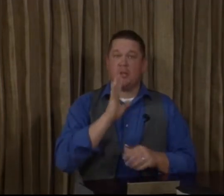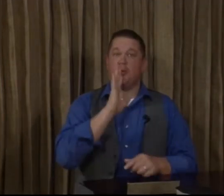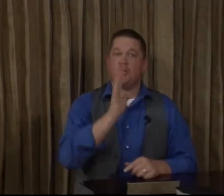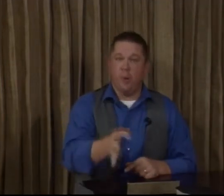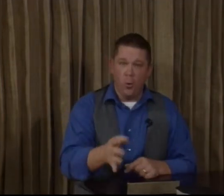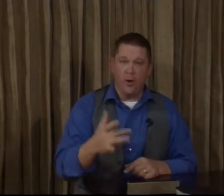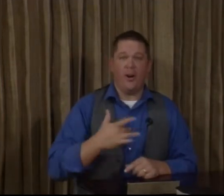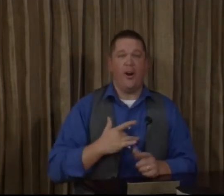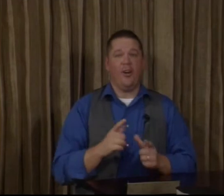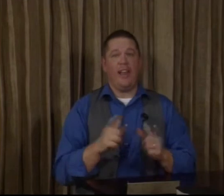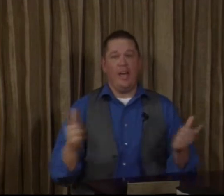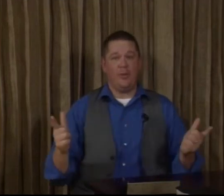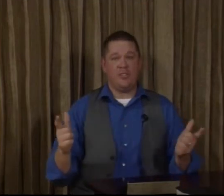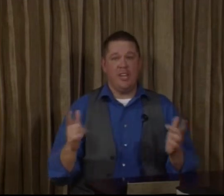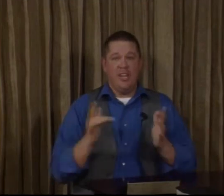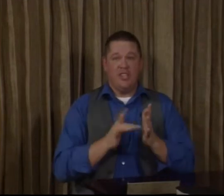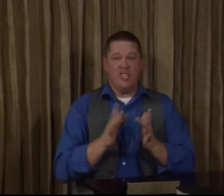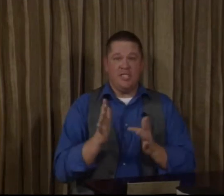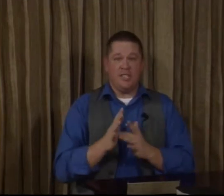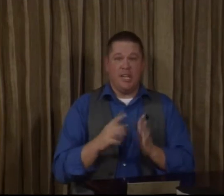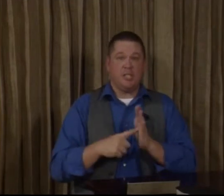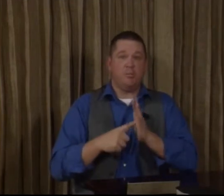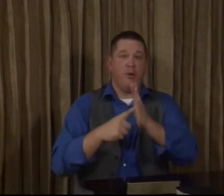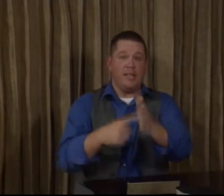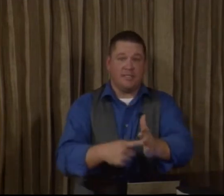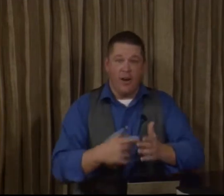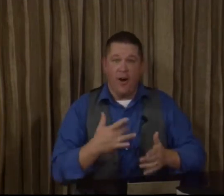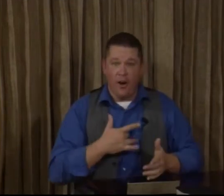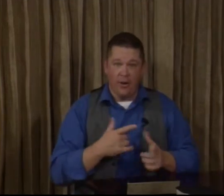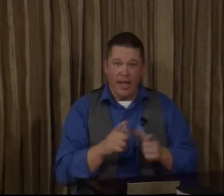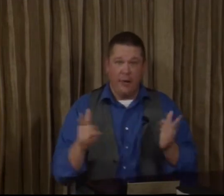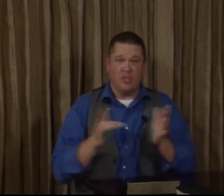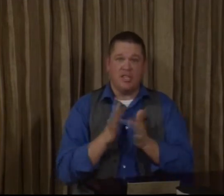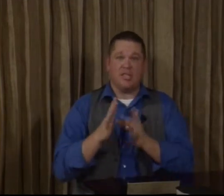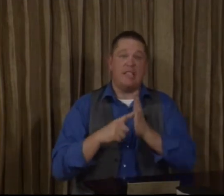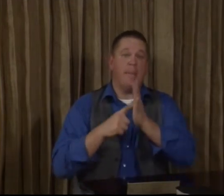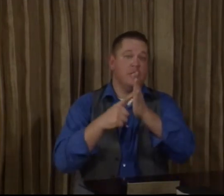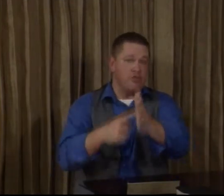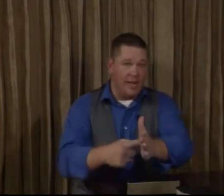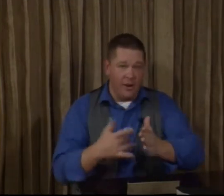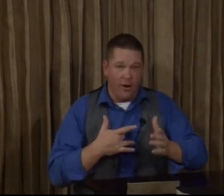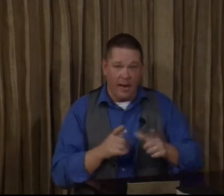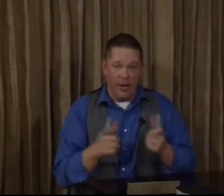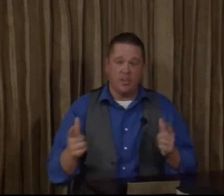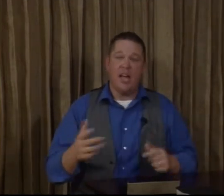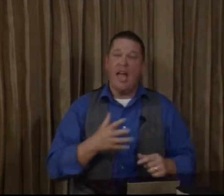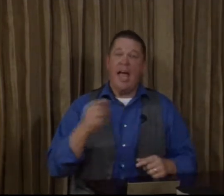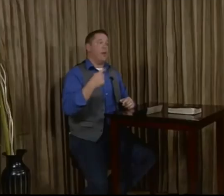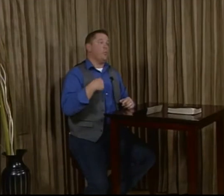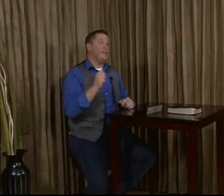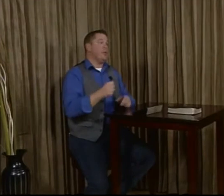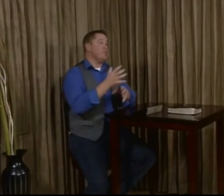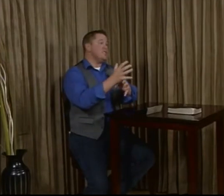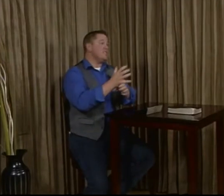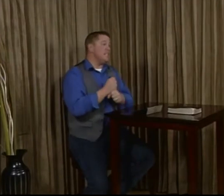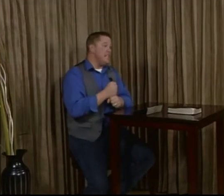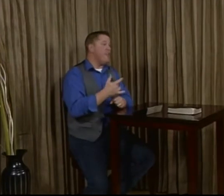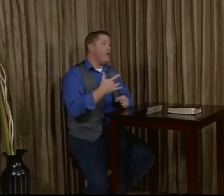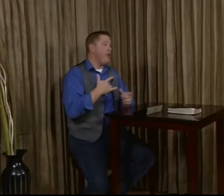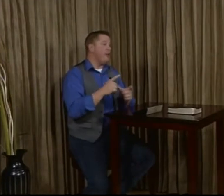spoke heart language. Jesus expressed heart language. Jesus demonstrated heart language. And we can receive heart